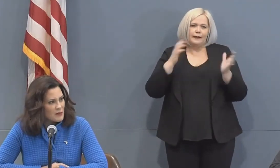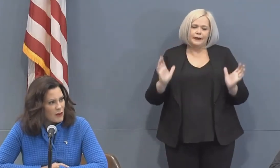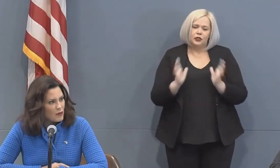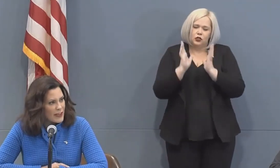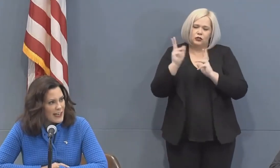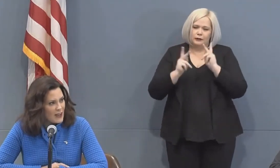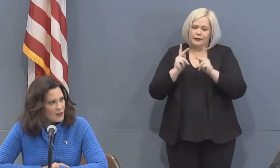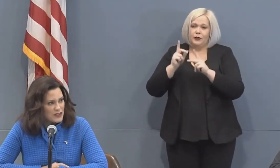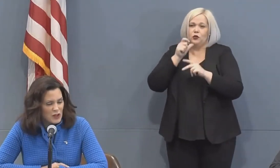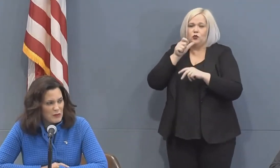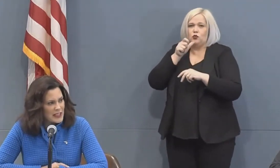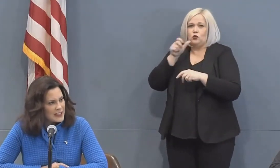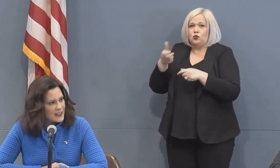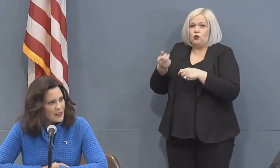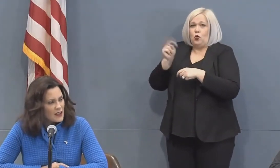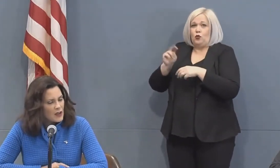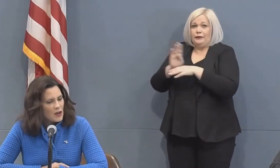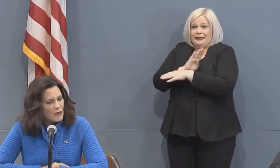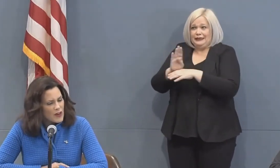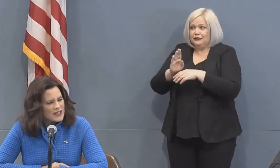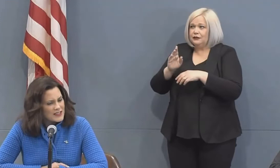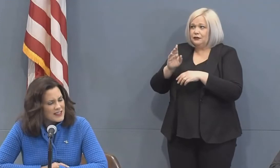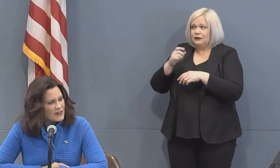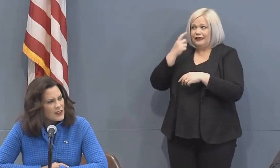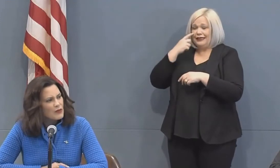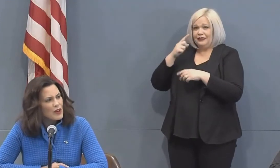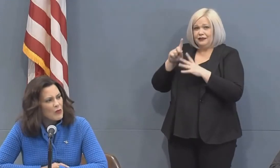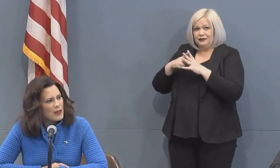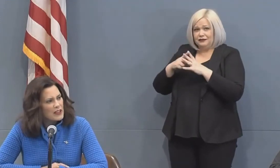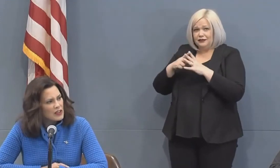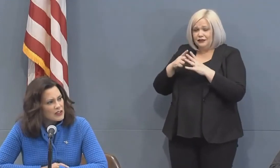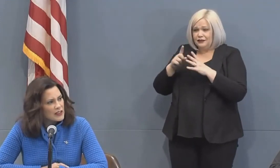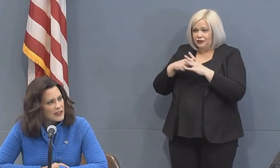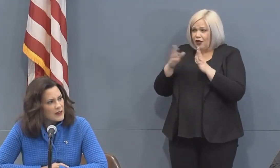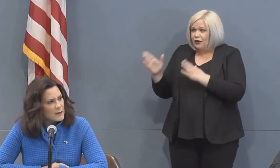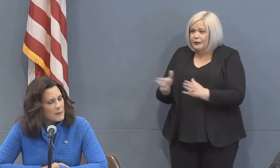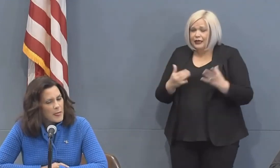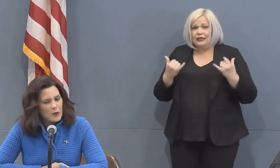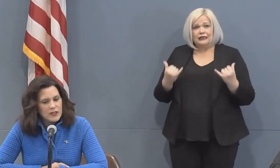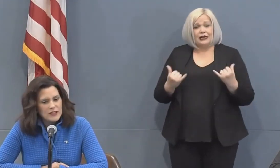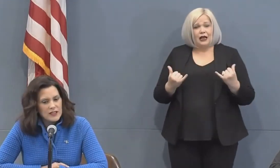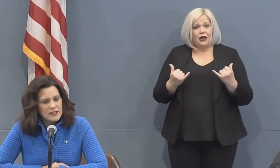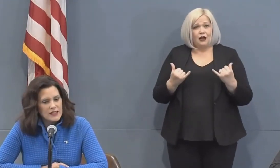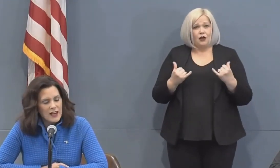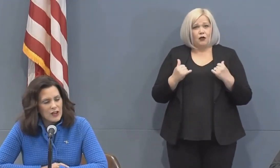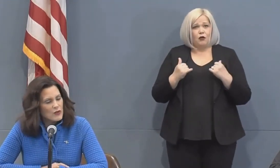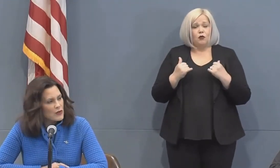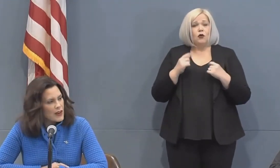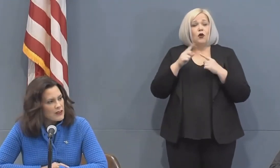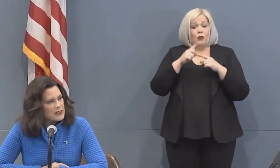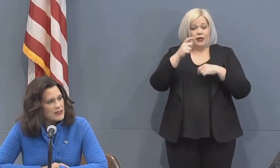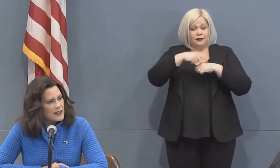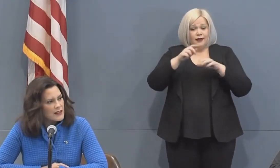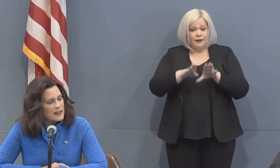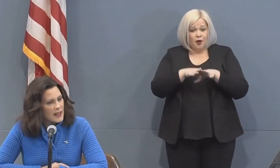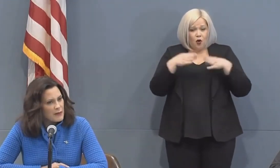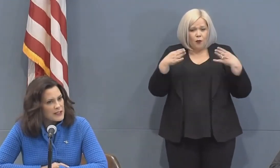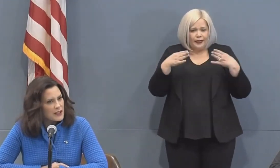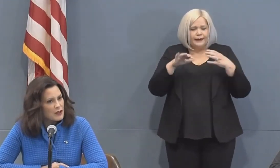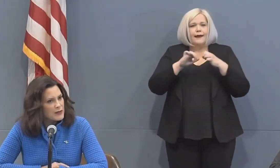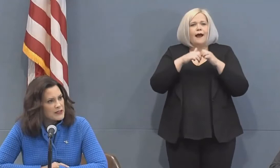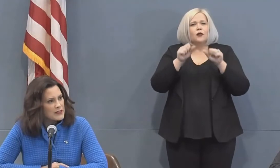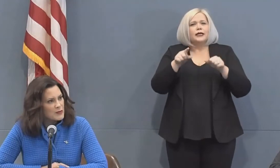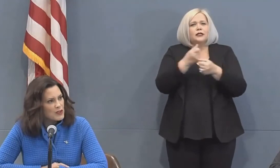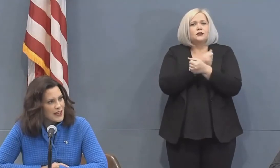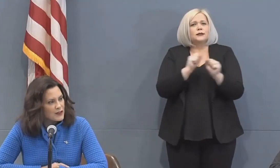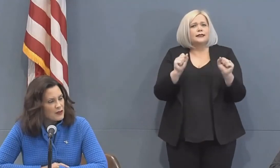owners to think about right now to start planning what does safely reopening look like what does how do you how does that